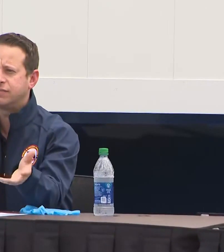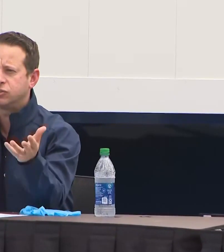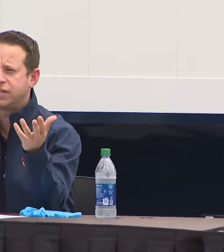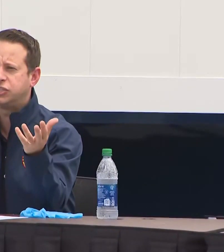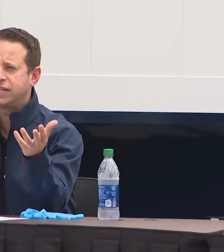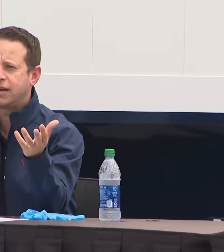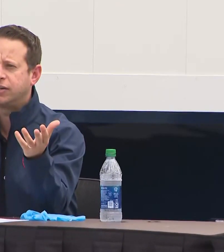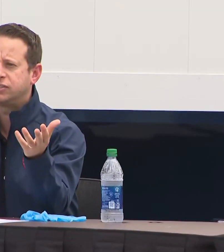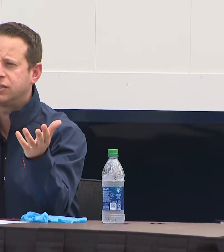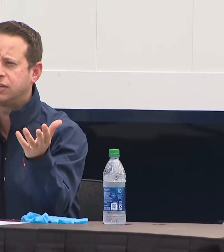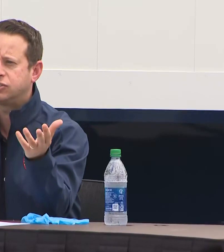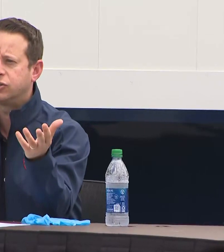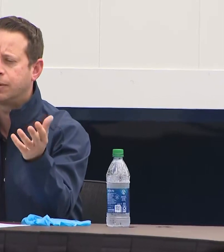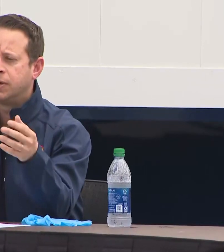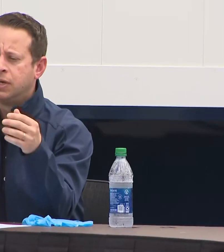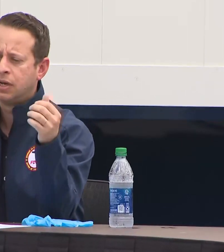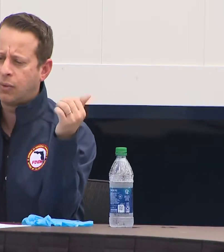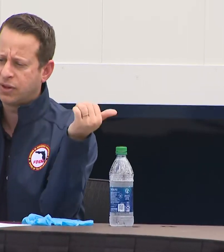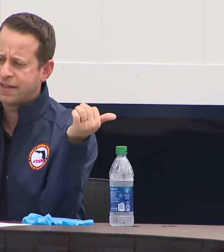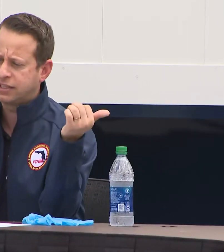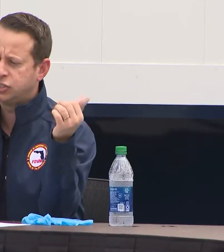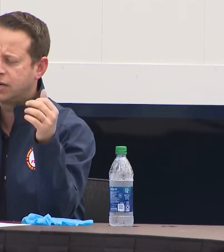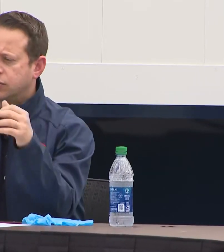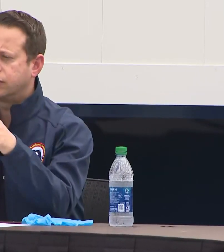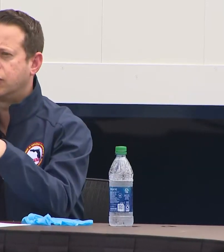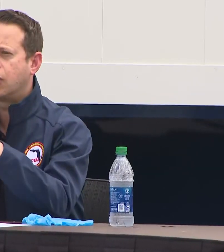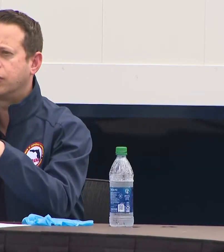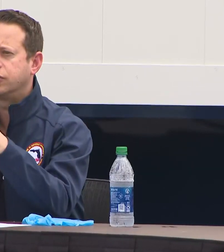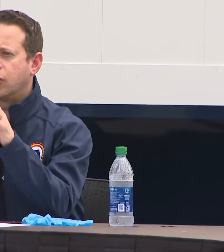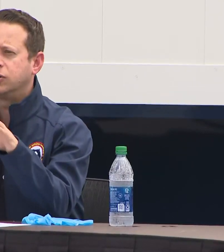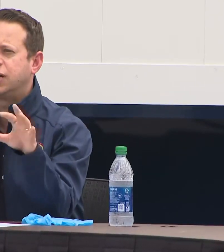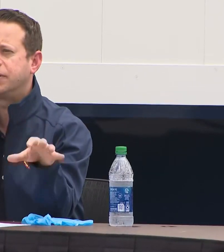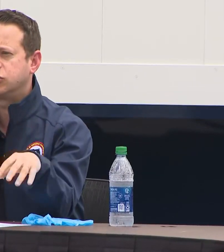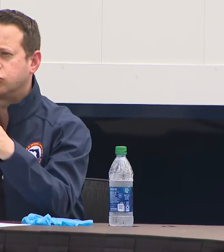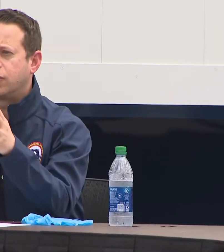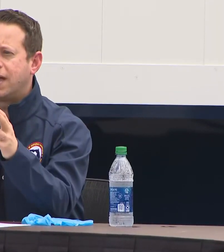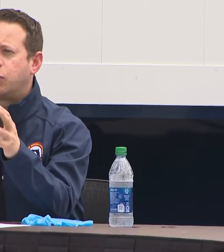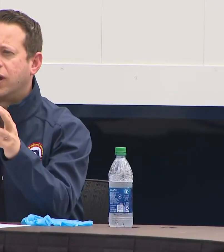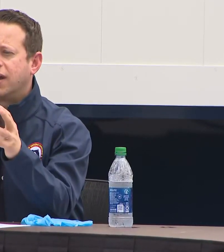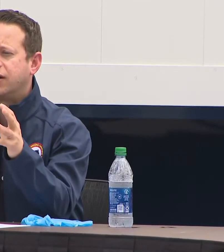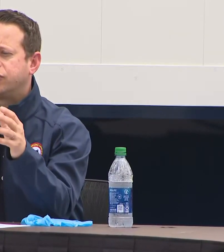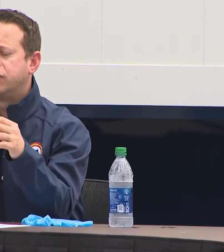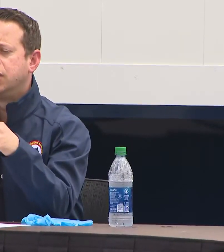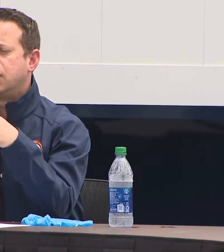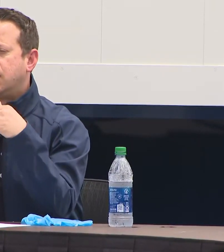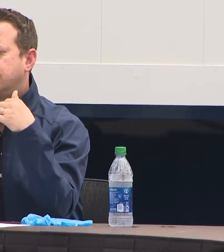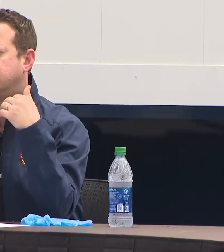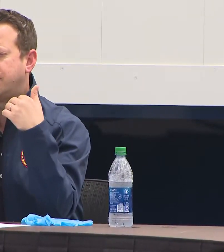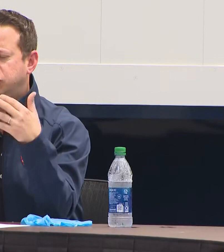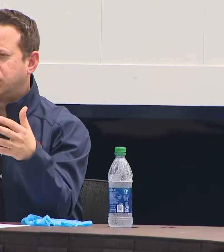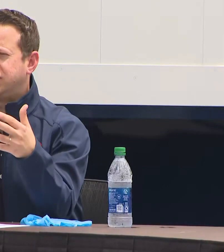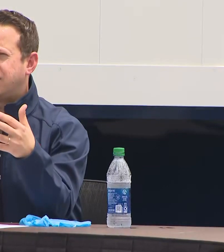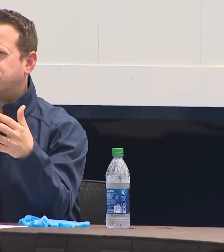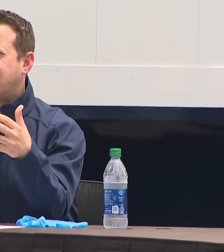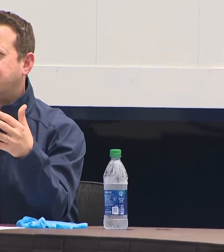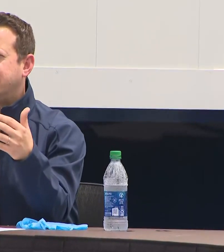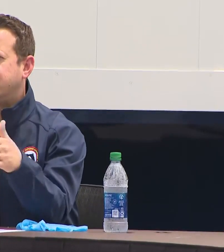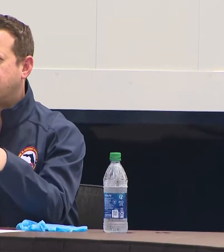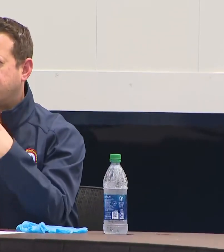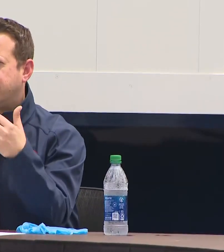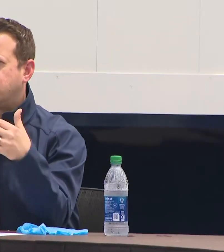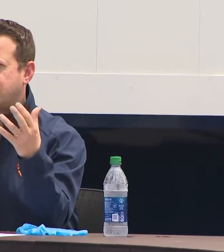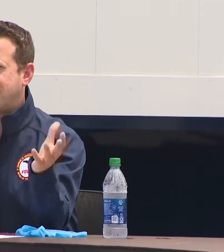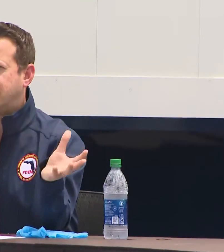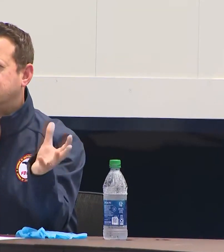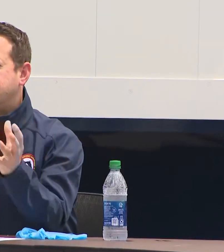counties have their staging areas stood up. I want to thank the general, the guard. The guard's helping us run that warehouse. I mean, just yesterday we